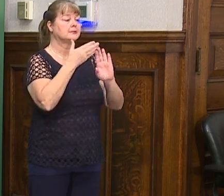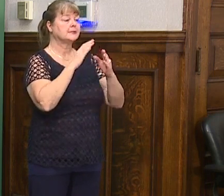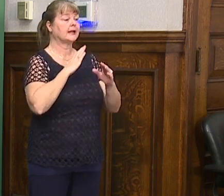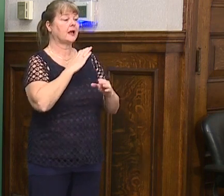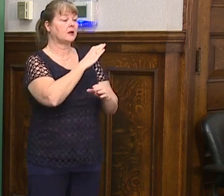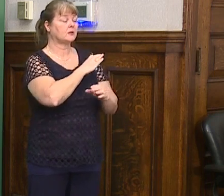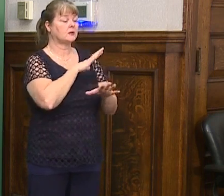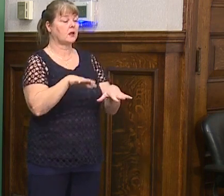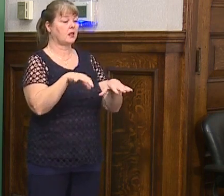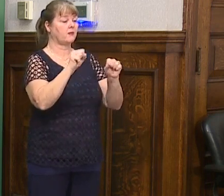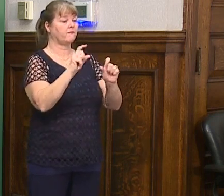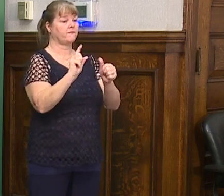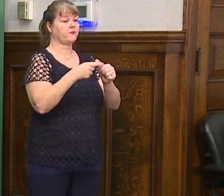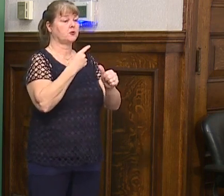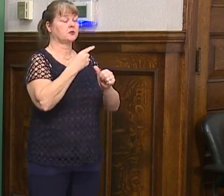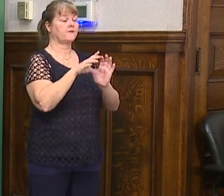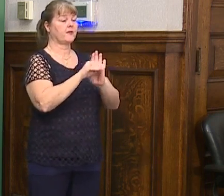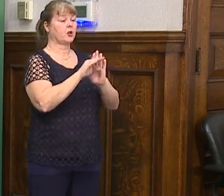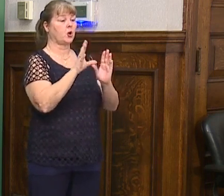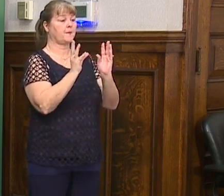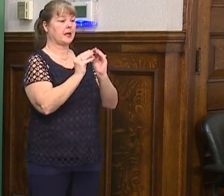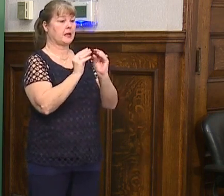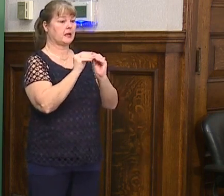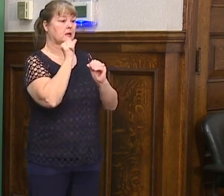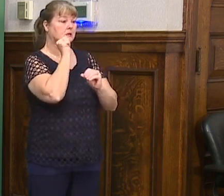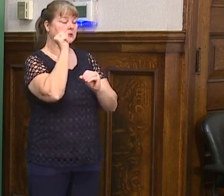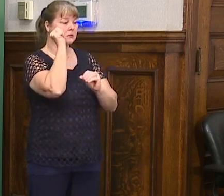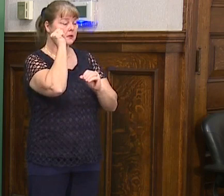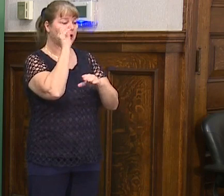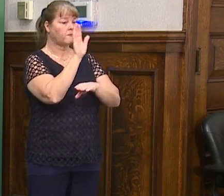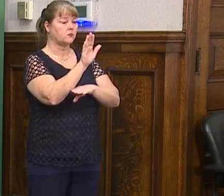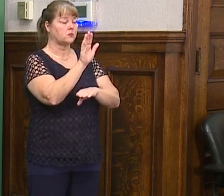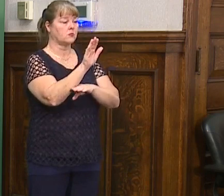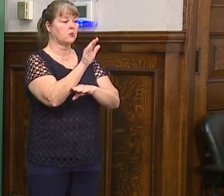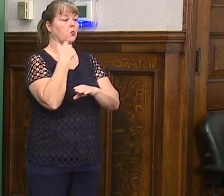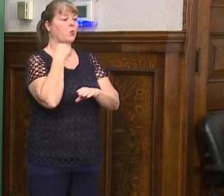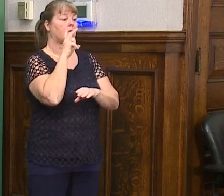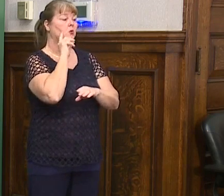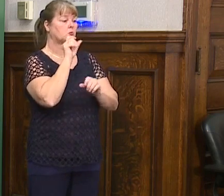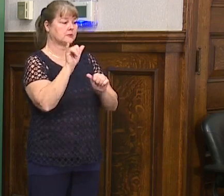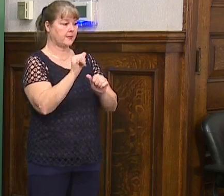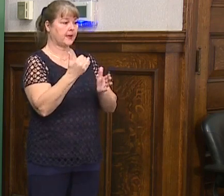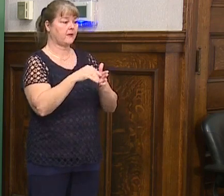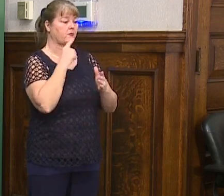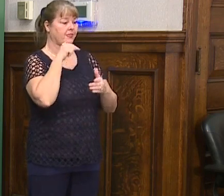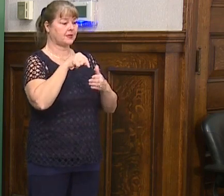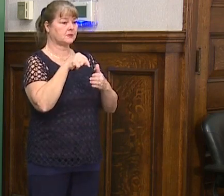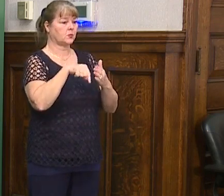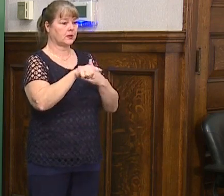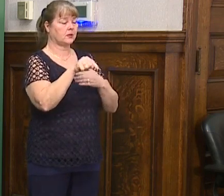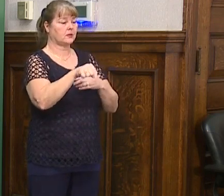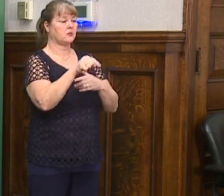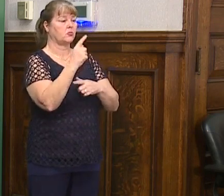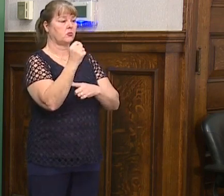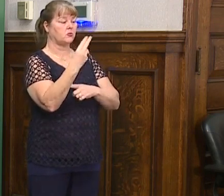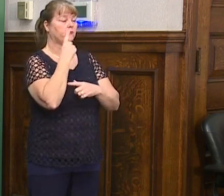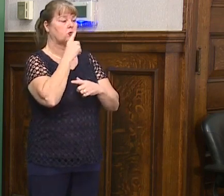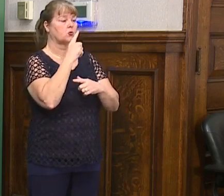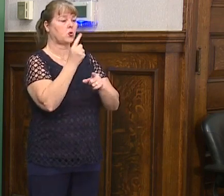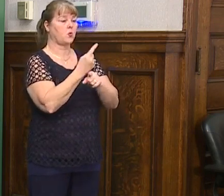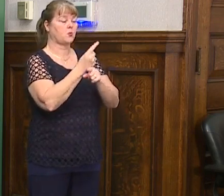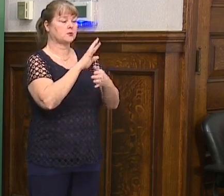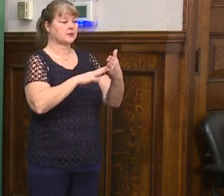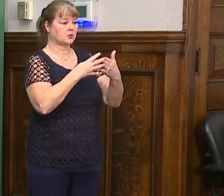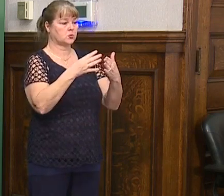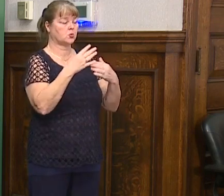city council held its first video meeting yesterday afternoon and we will do the same for this Thursday's regularly regularly scheduled